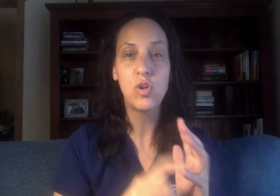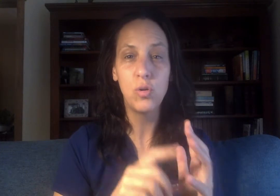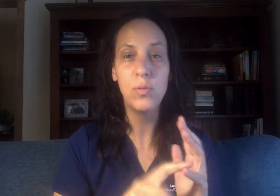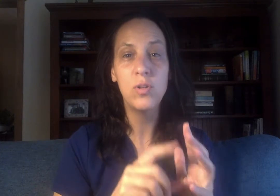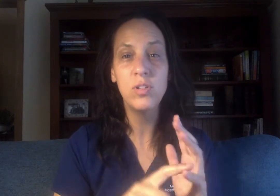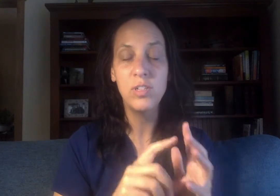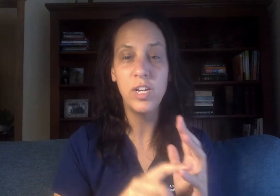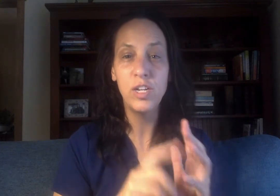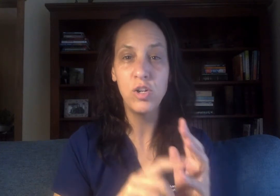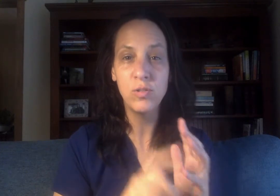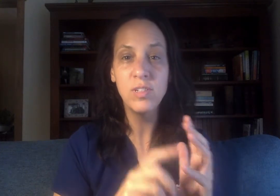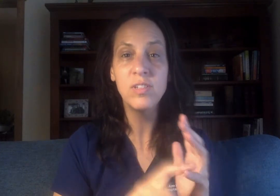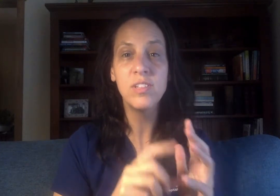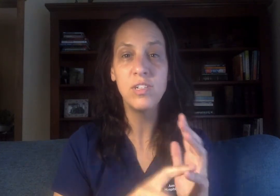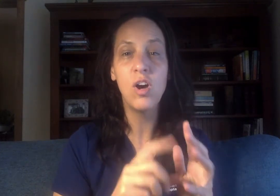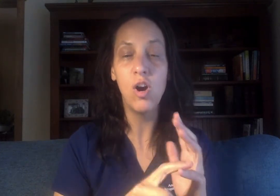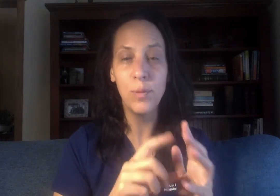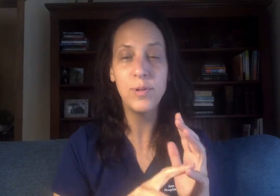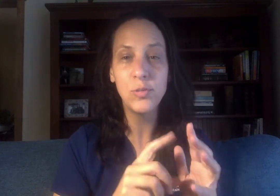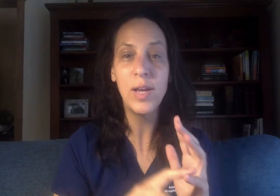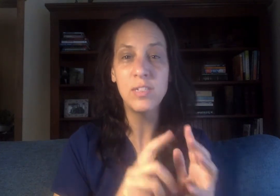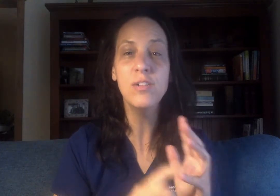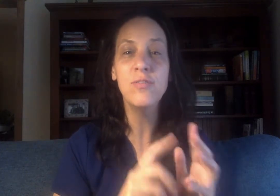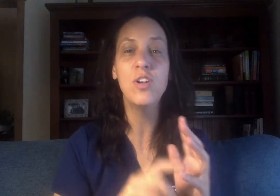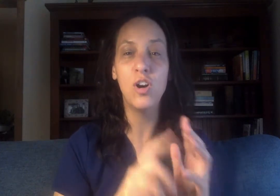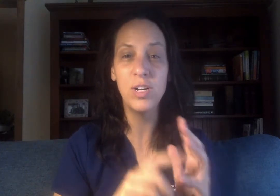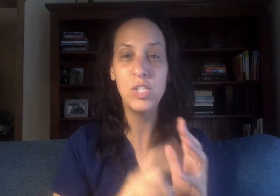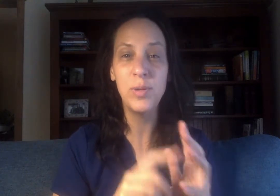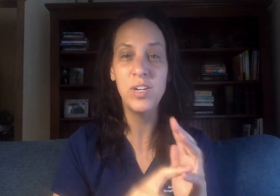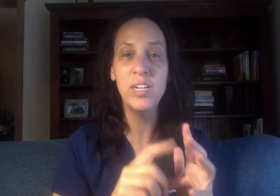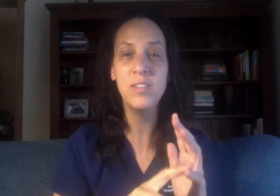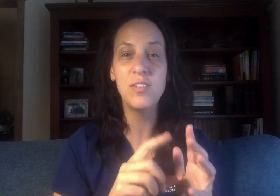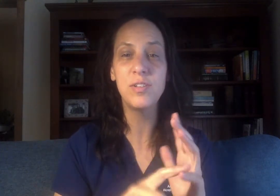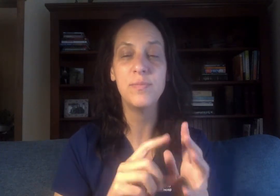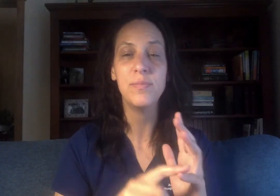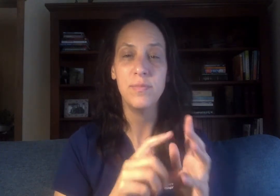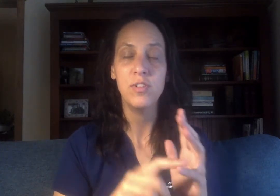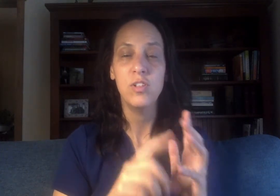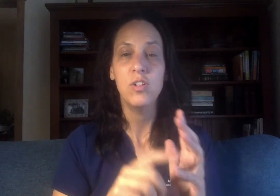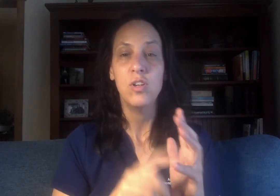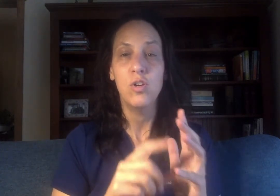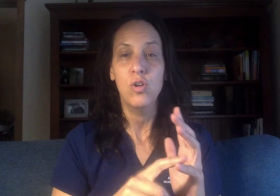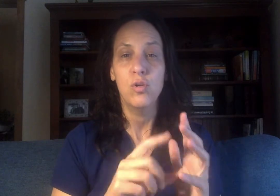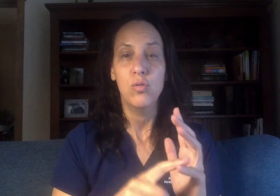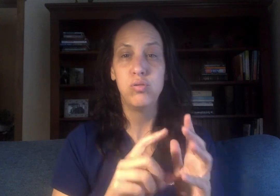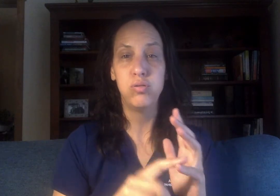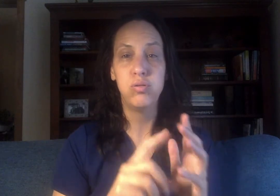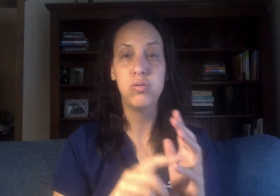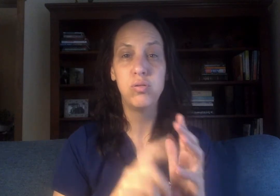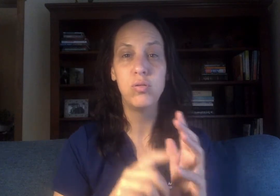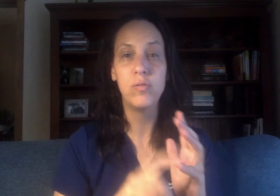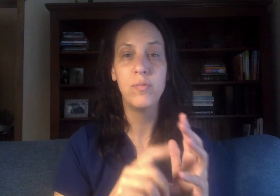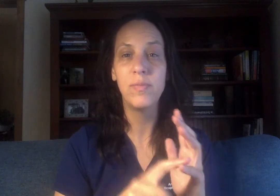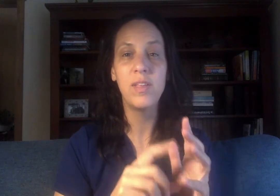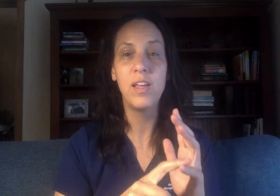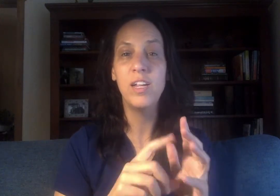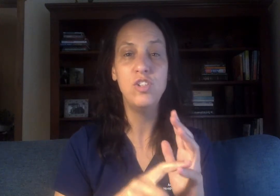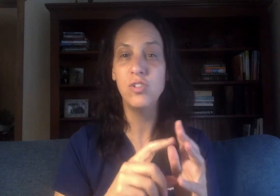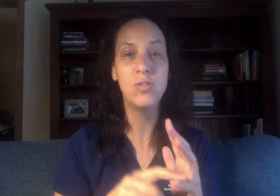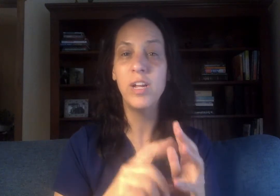terminal diagnosis in our perspective and our experience and I just don't